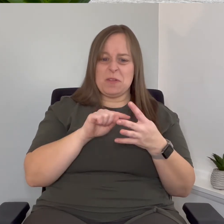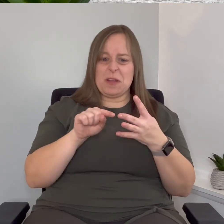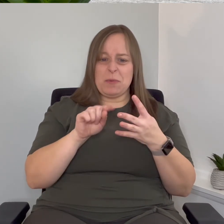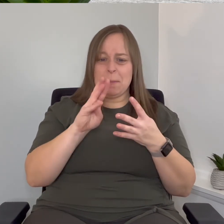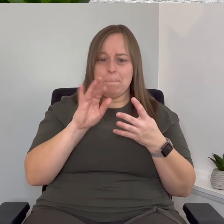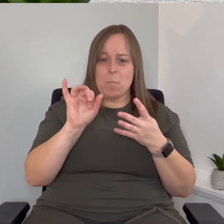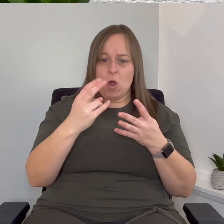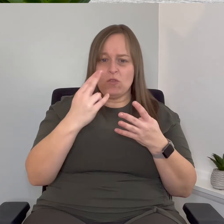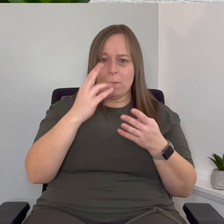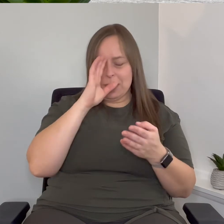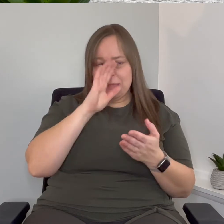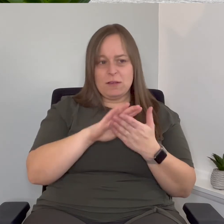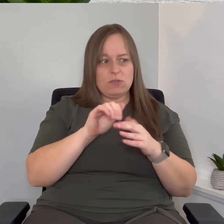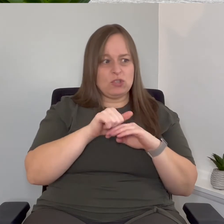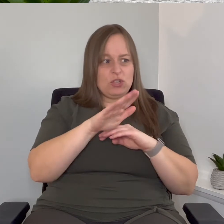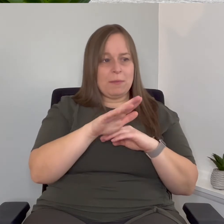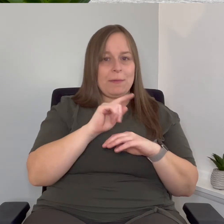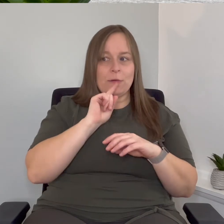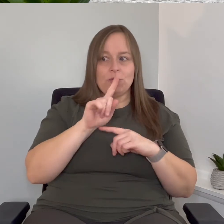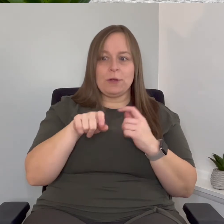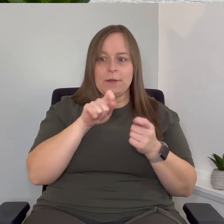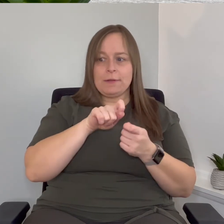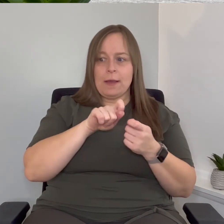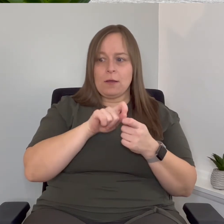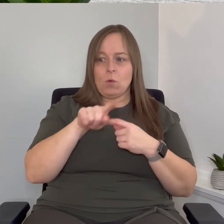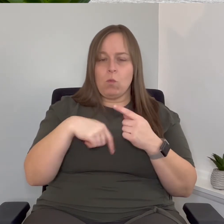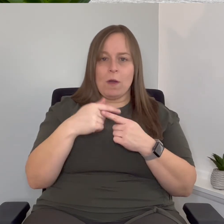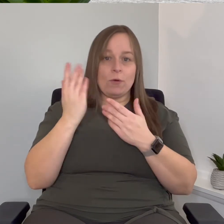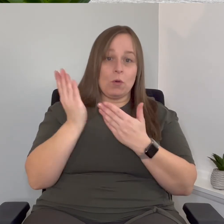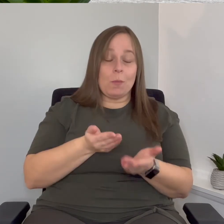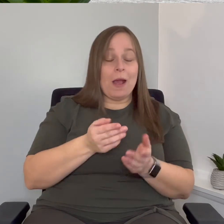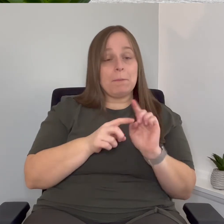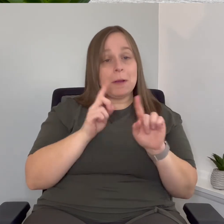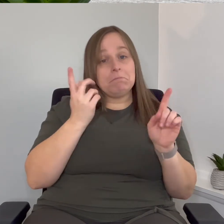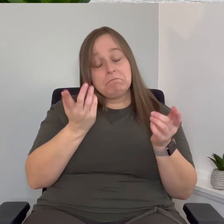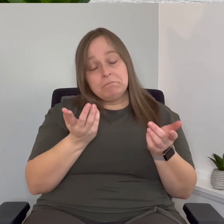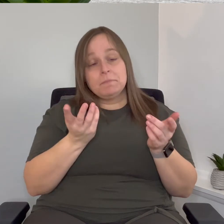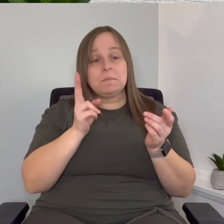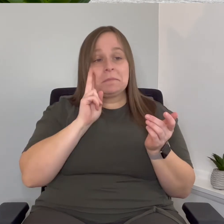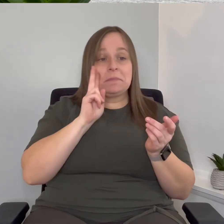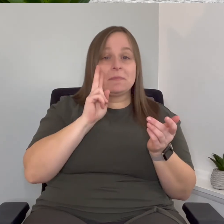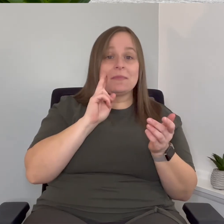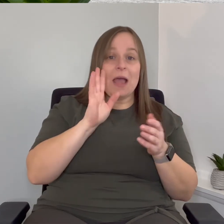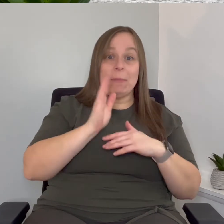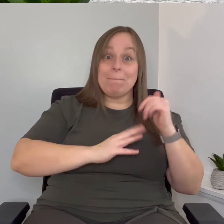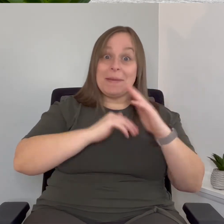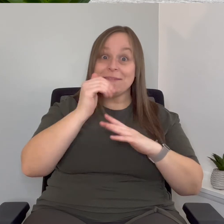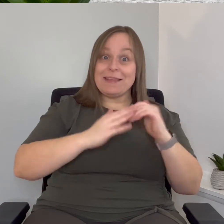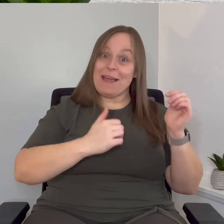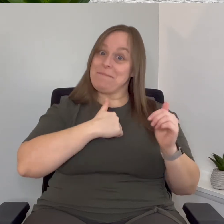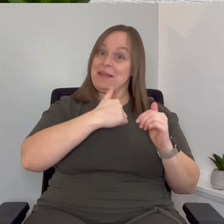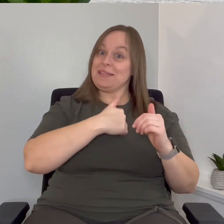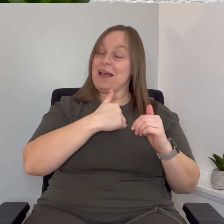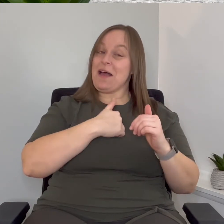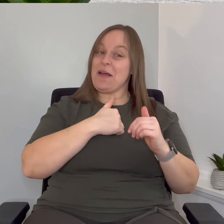it says it was shipped I'm not sure exactly when it will get here but um I'll be building that myself which will be fun